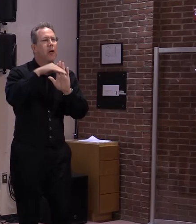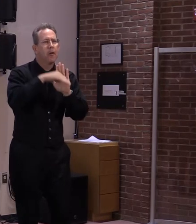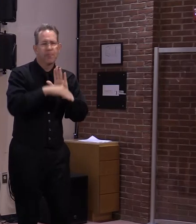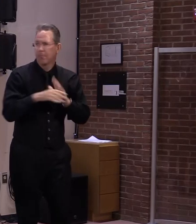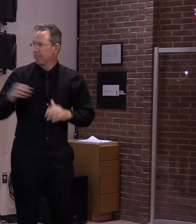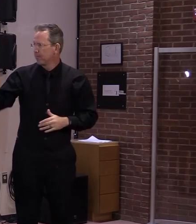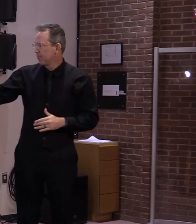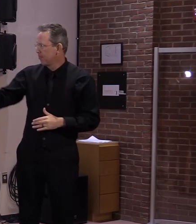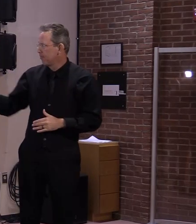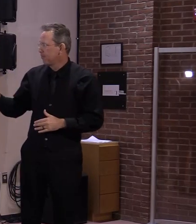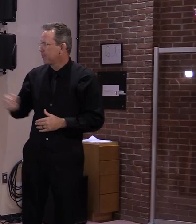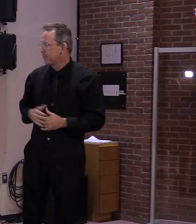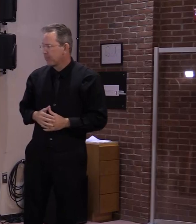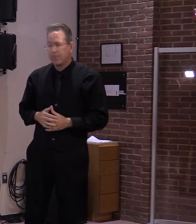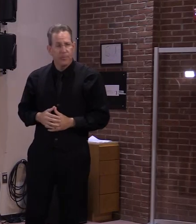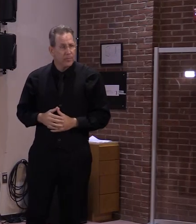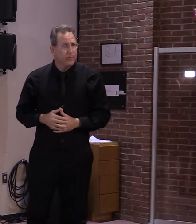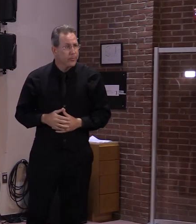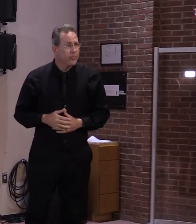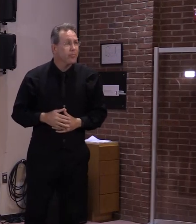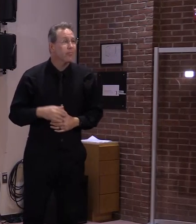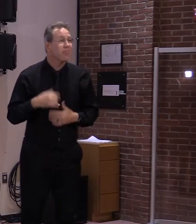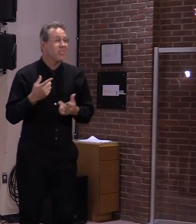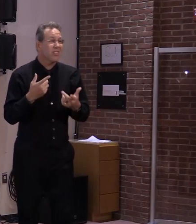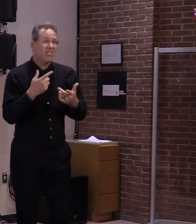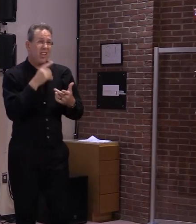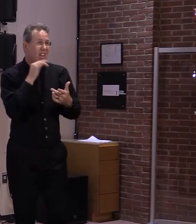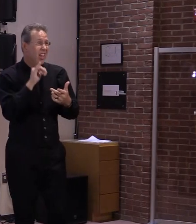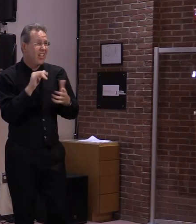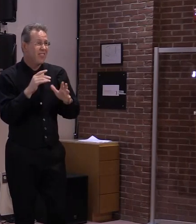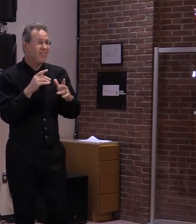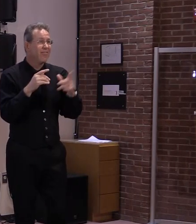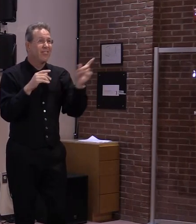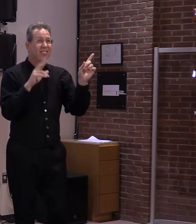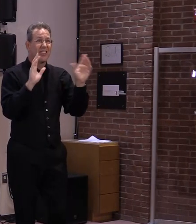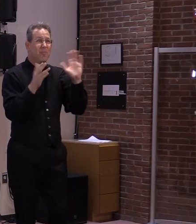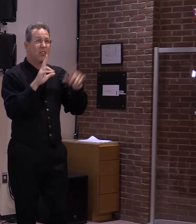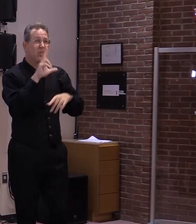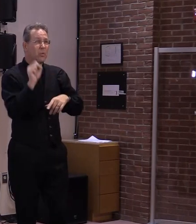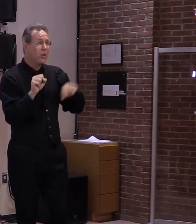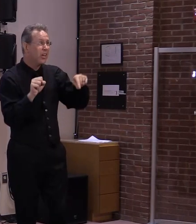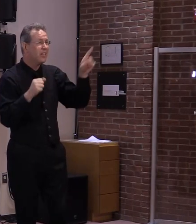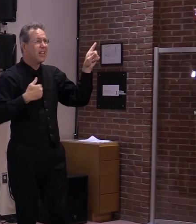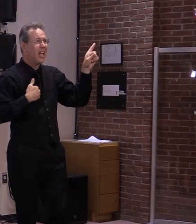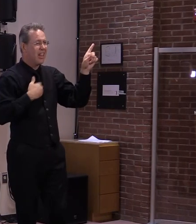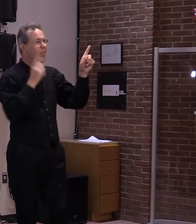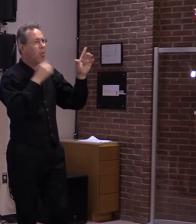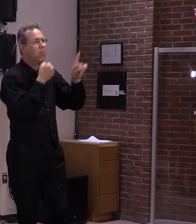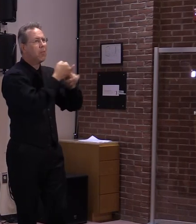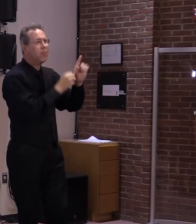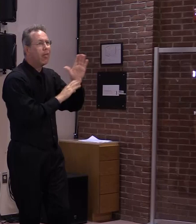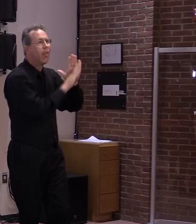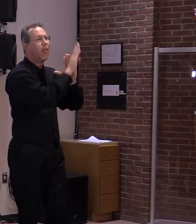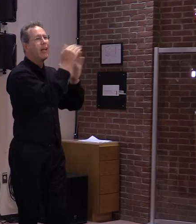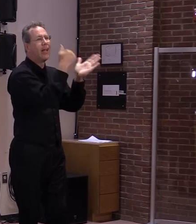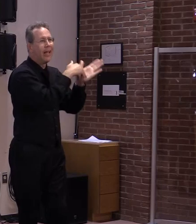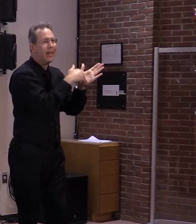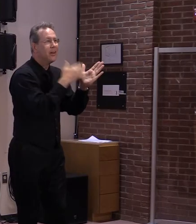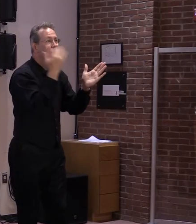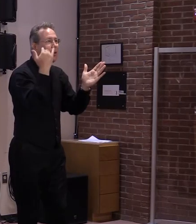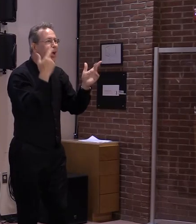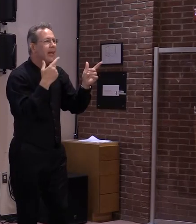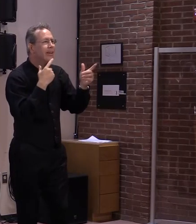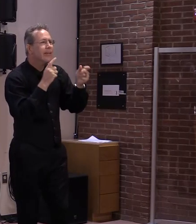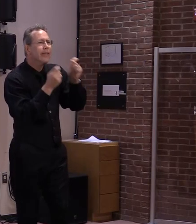.S., Canada saw a significant surge again this past spring due to the spread of more transmissible variants of COVID-19